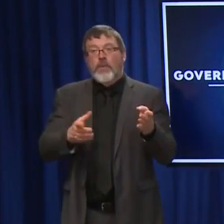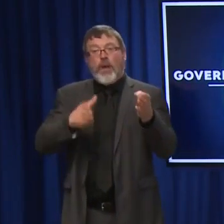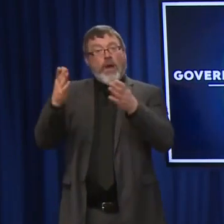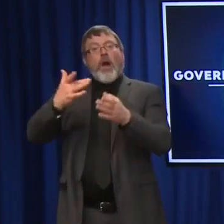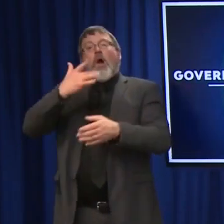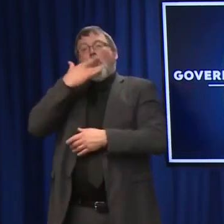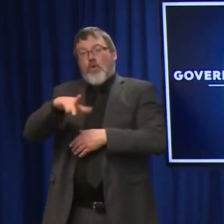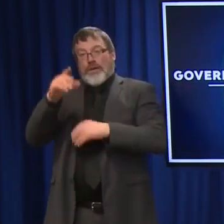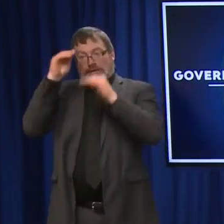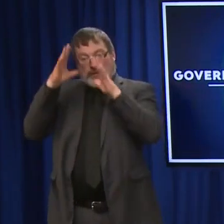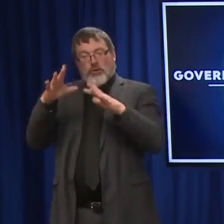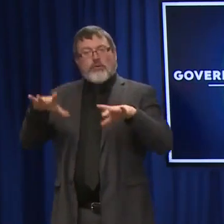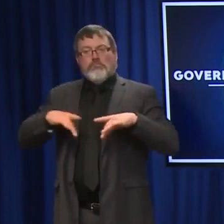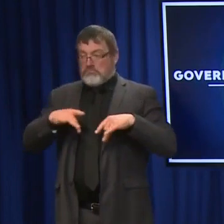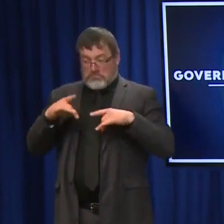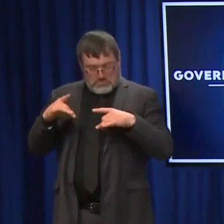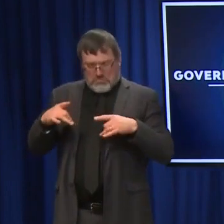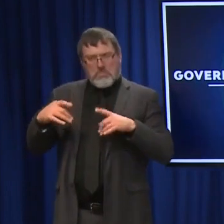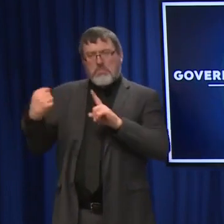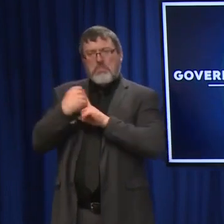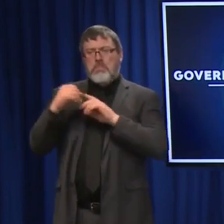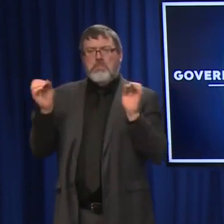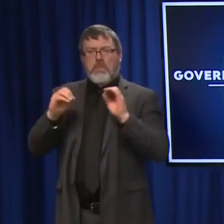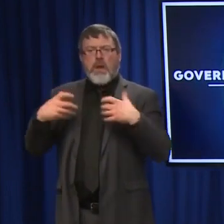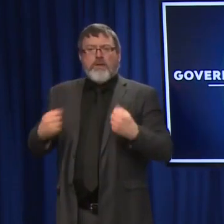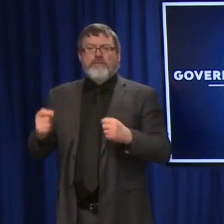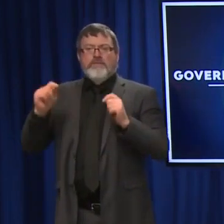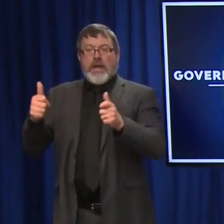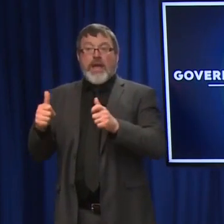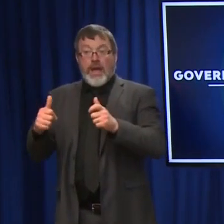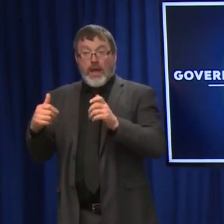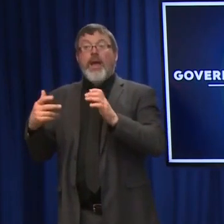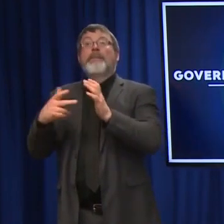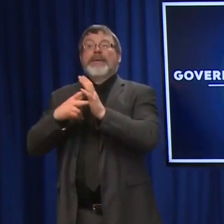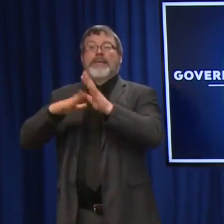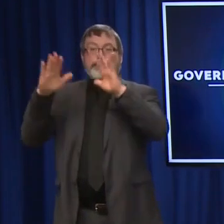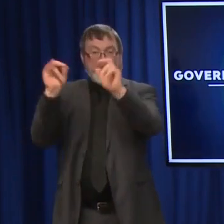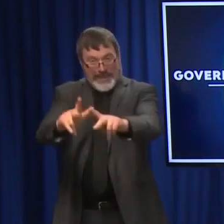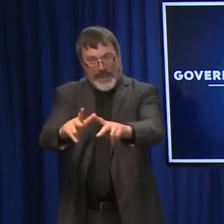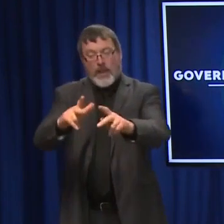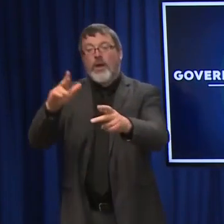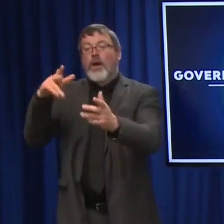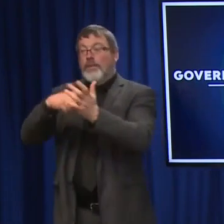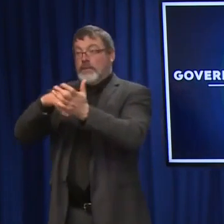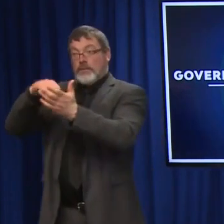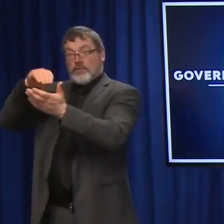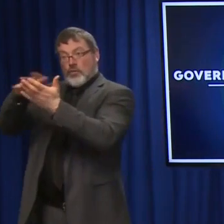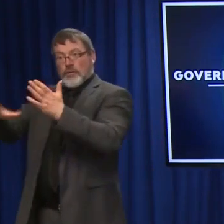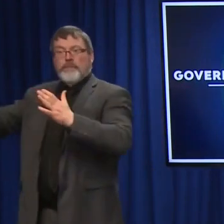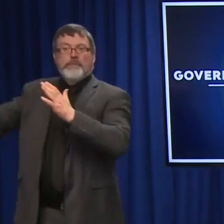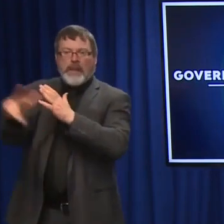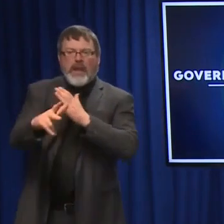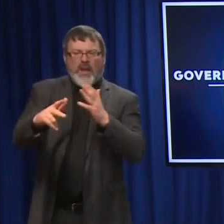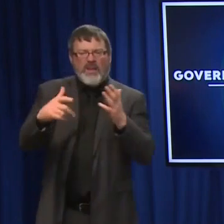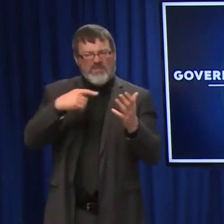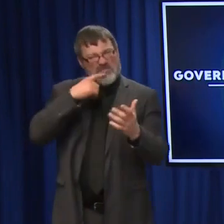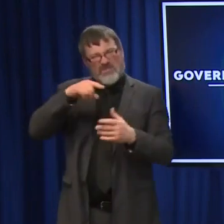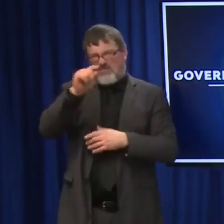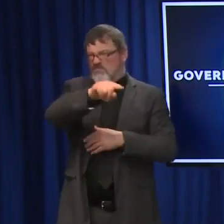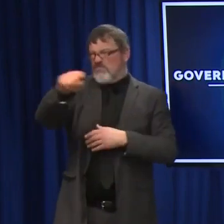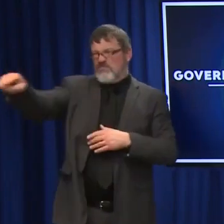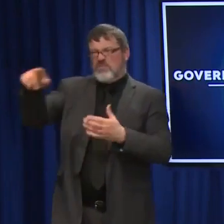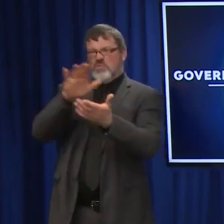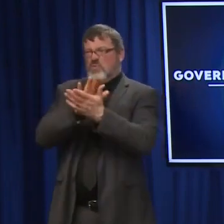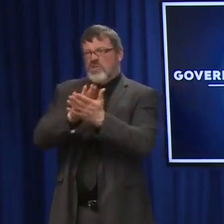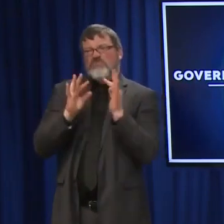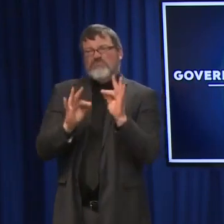into class, which means the students were back into class, and that was all a very positive mix. So, I think schools have done a fantastic job and have been a great model for